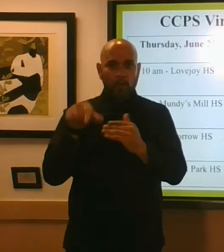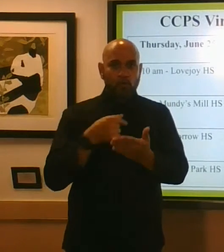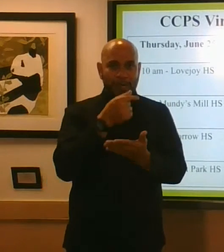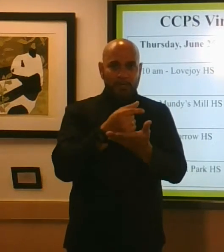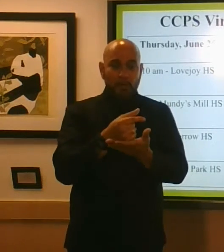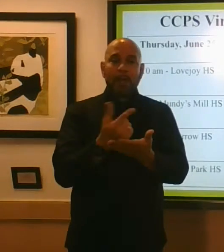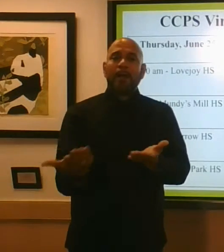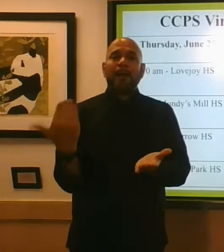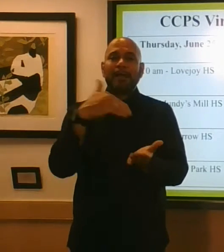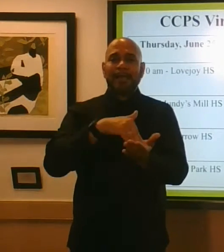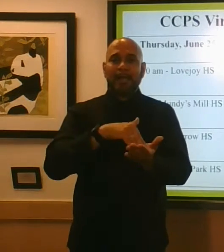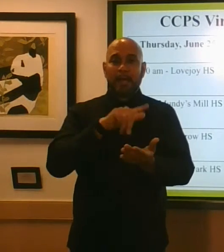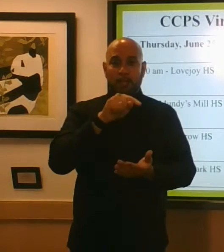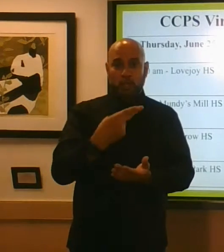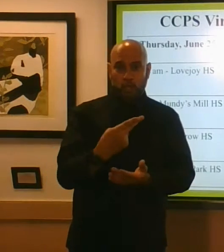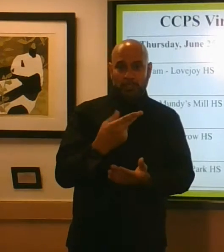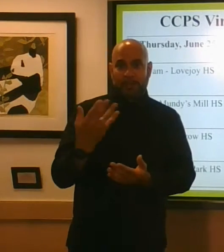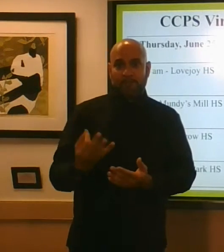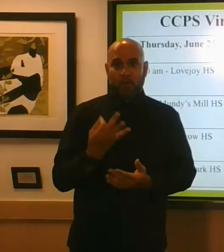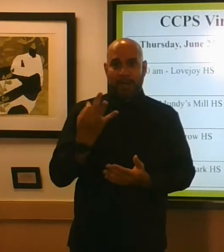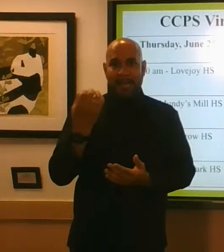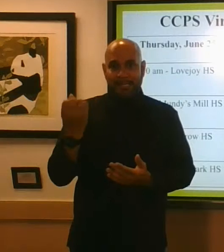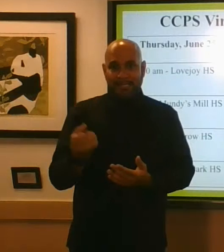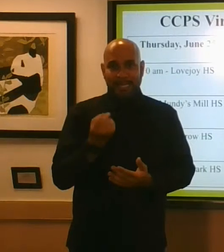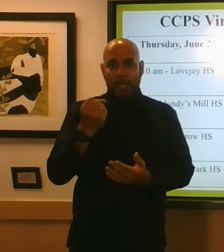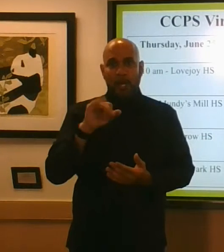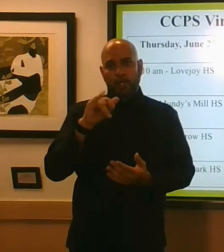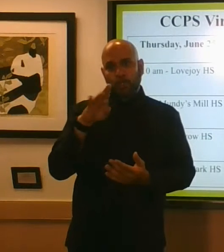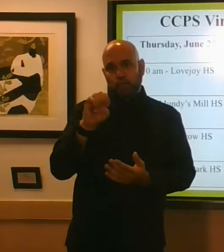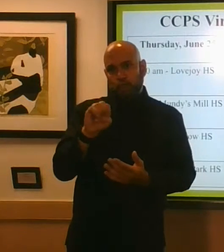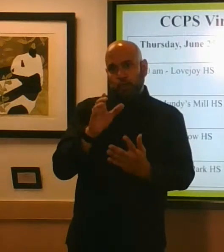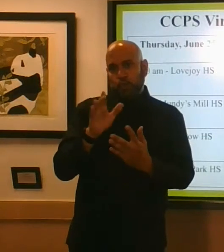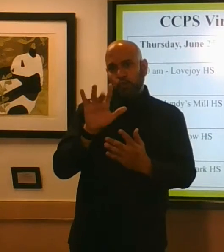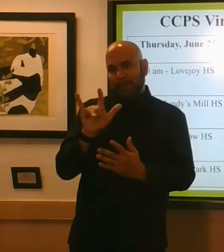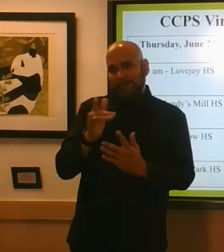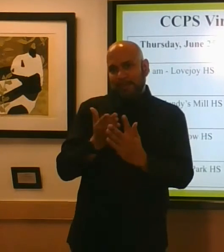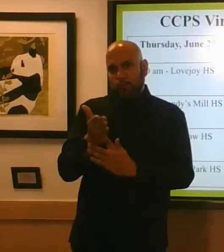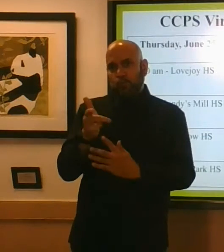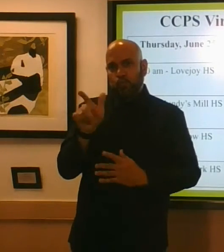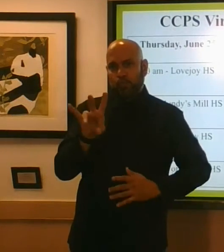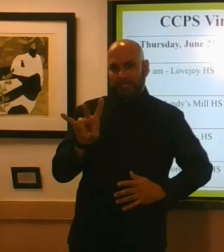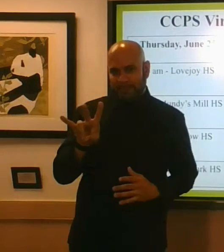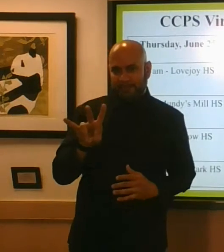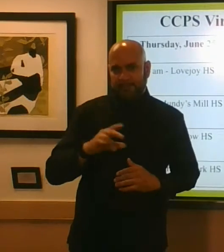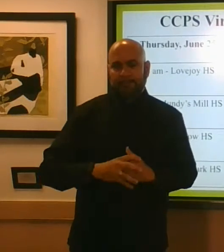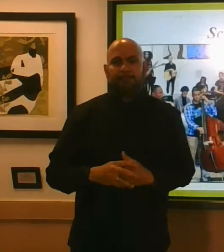again thursday friday saturday june 25th through 27th